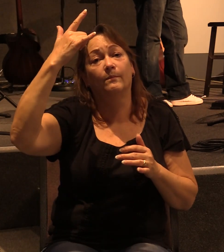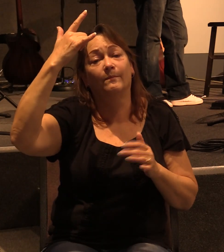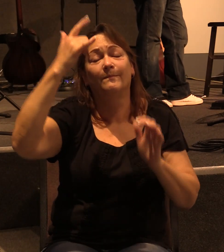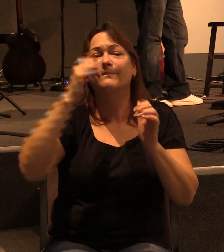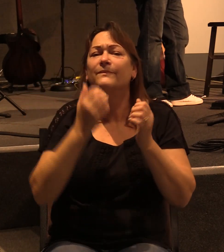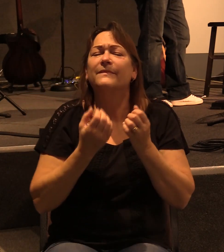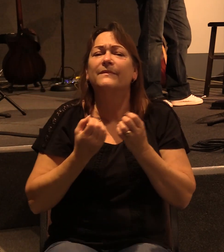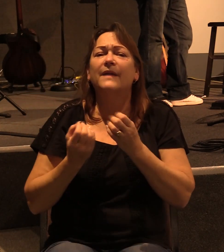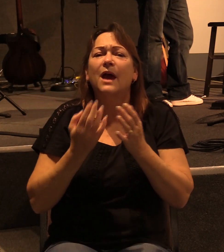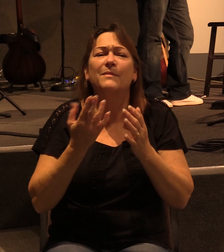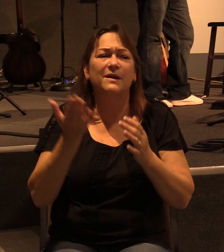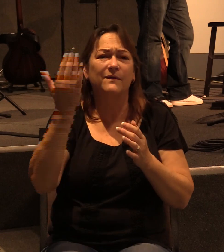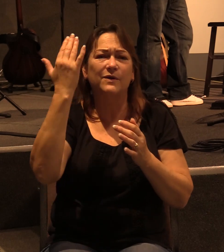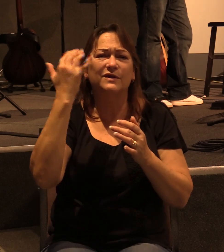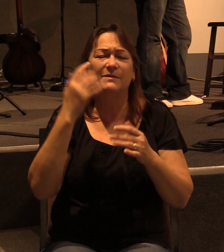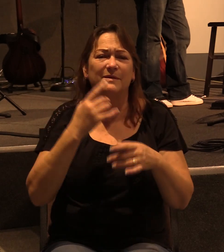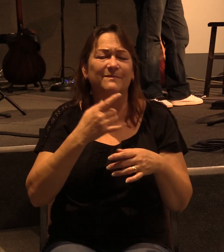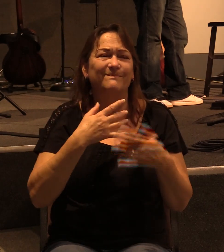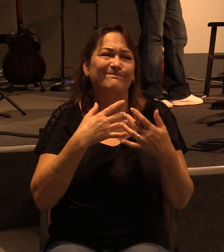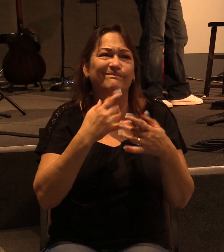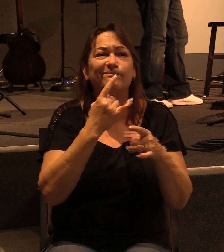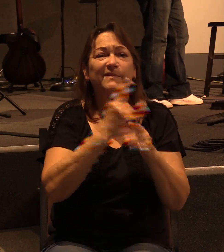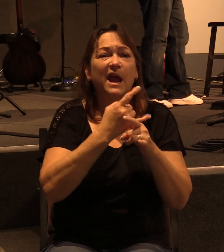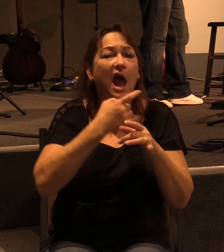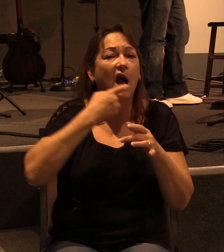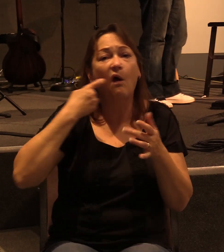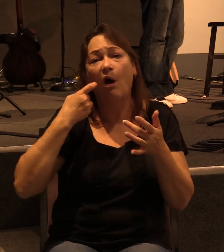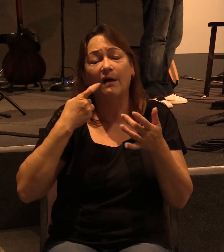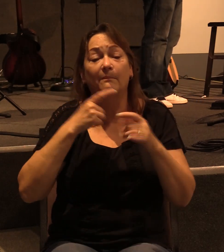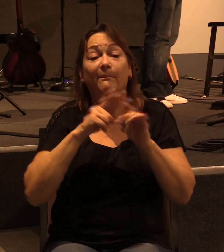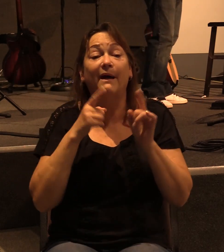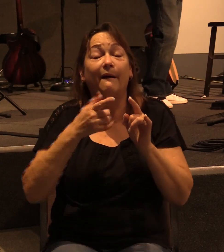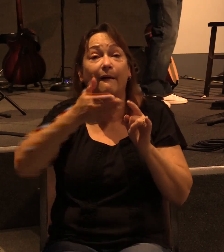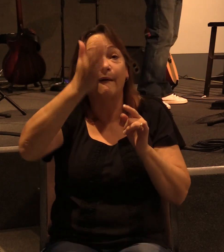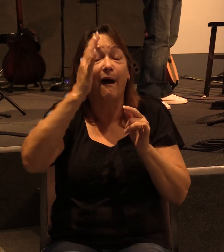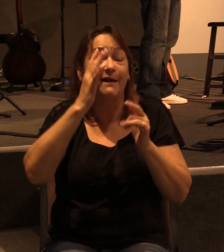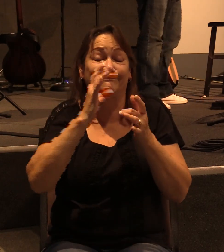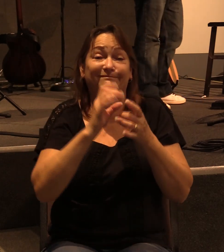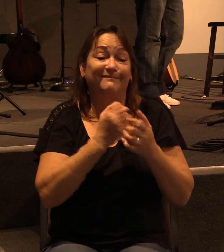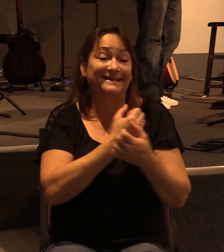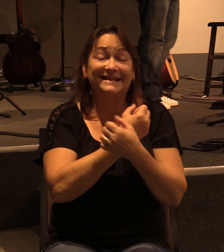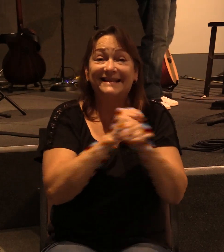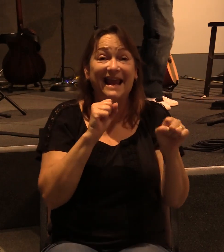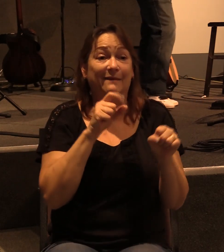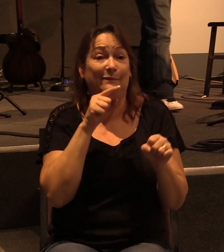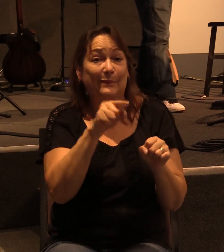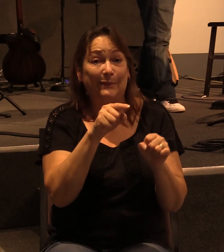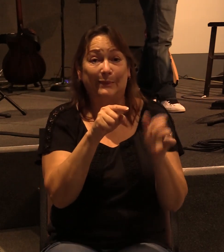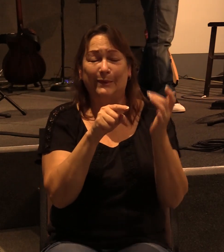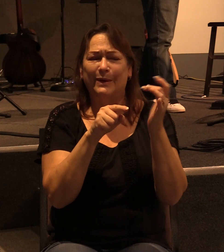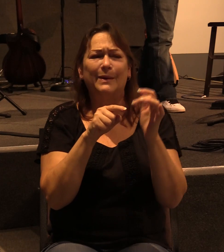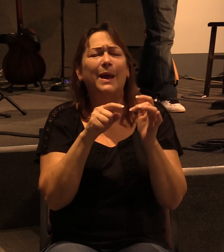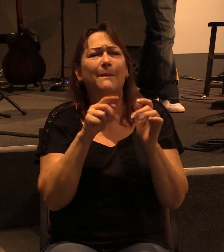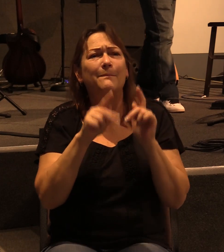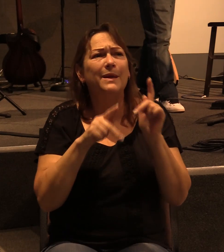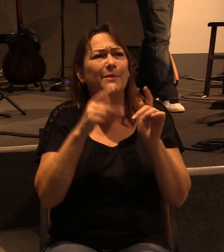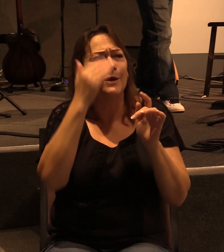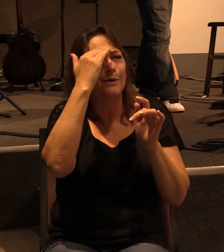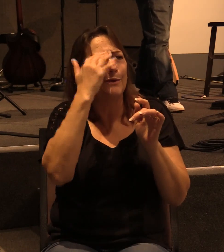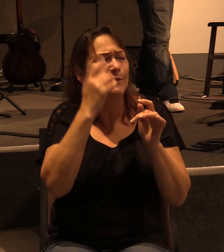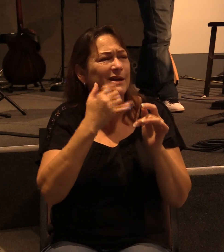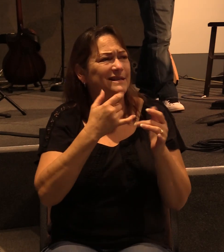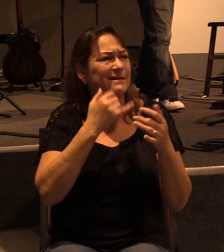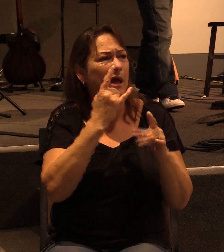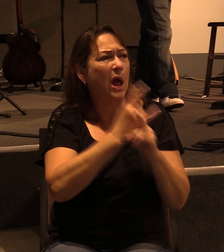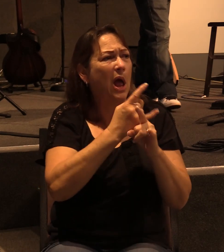I mean, how many of you used to be alcoholics, but God delivered you from that and people who knew you as an alcoholic look at you now and go, wow.